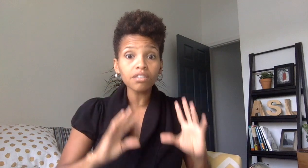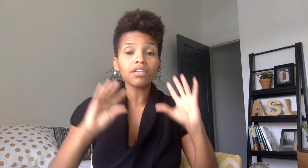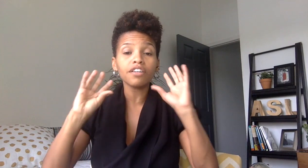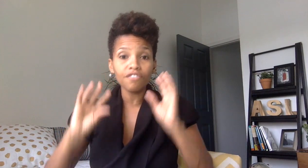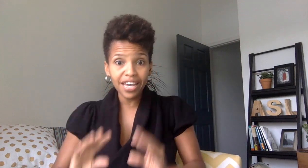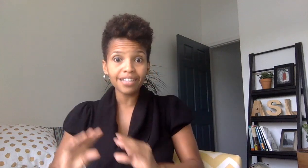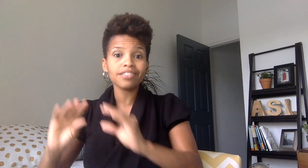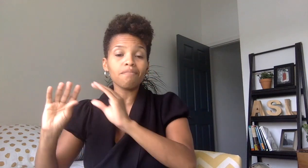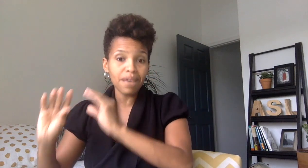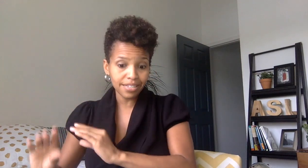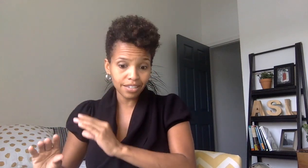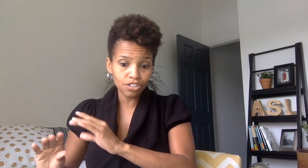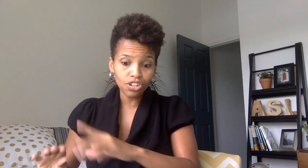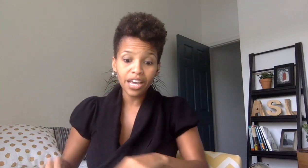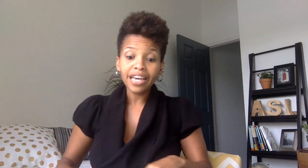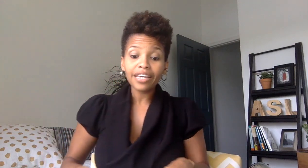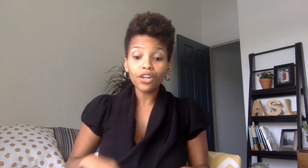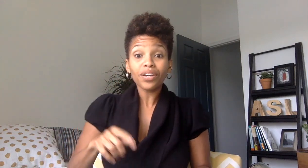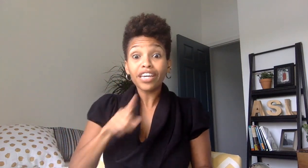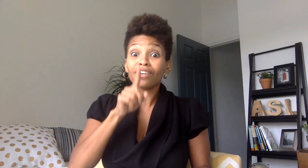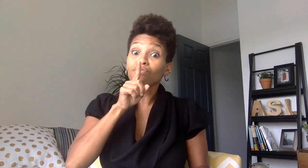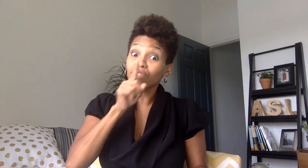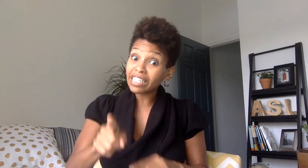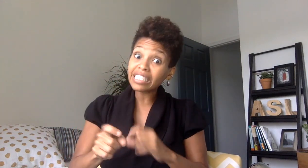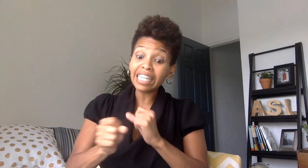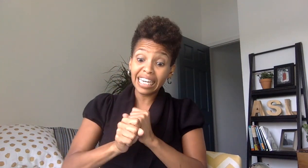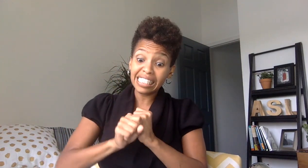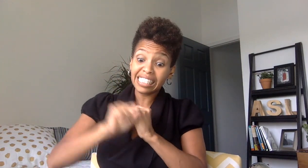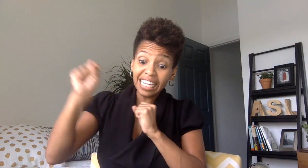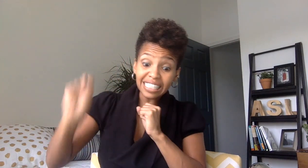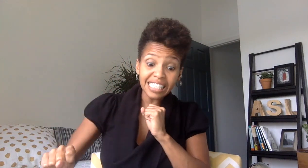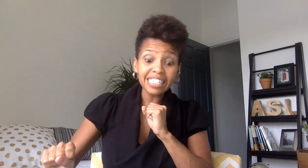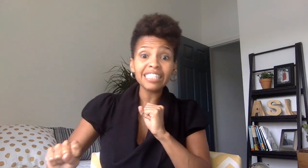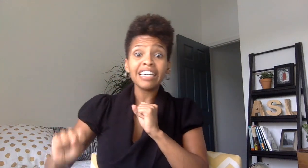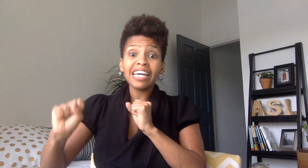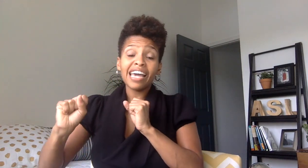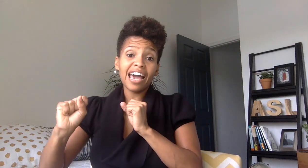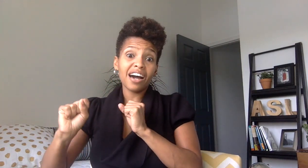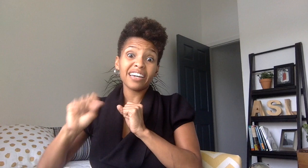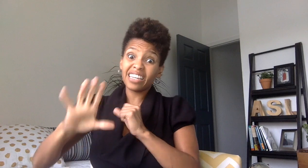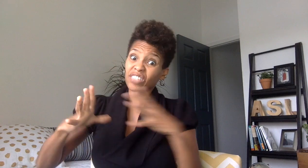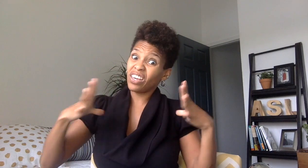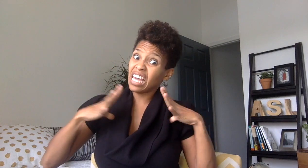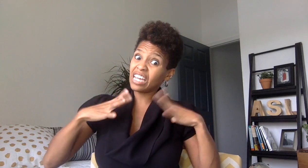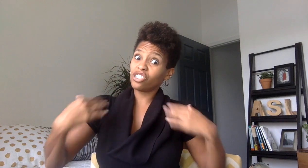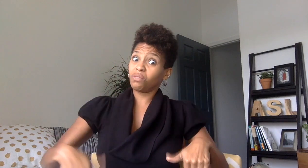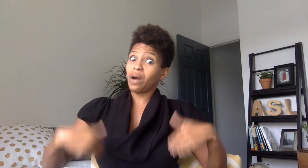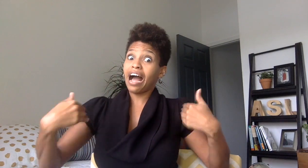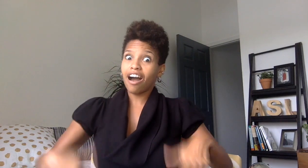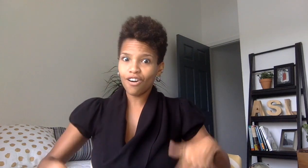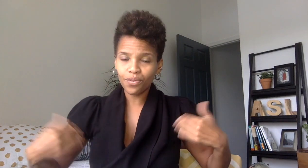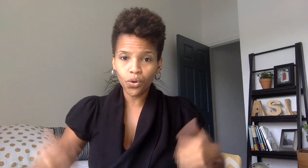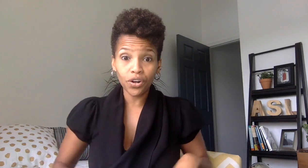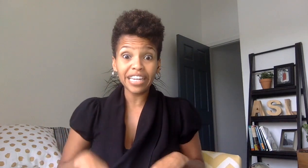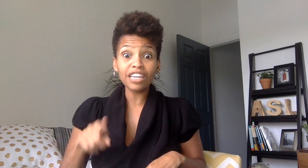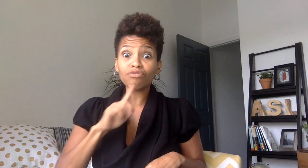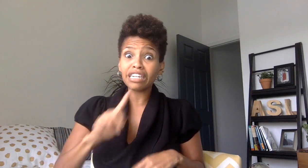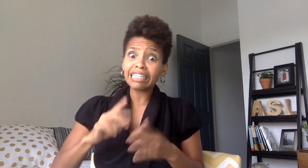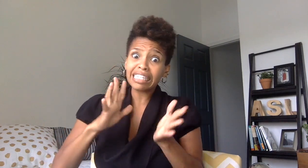conveys the message you know he really extended uh his vacation wow or he really is